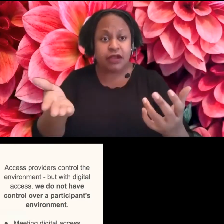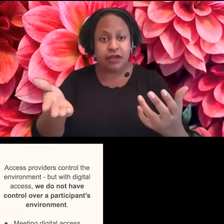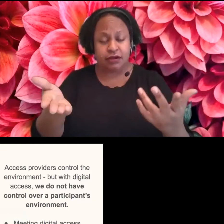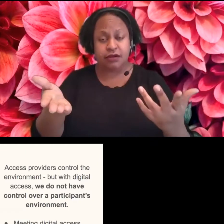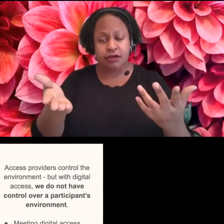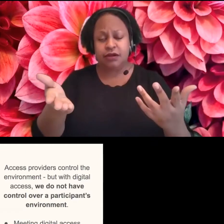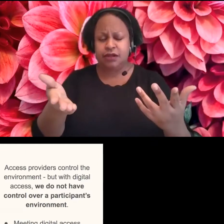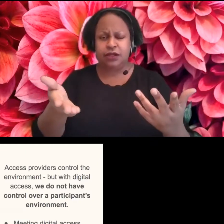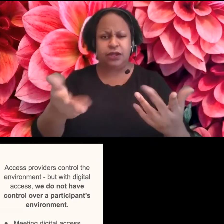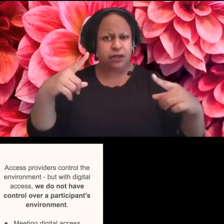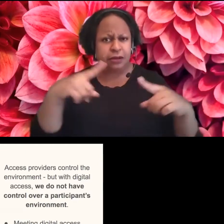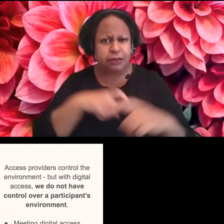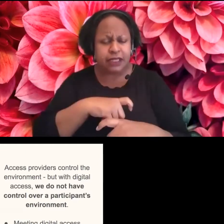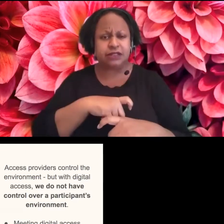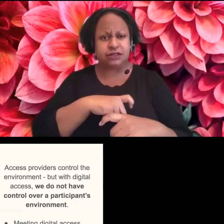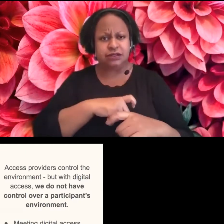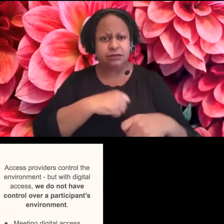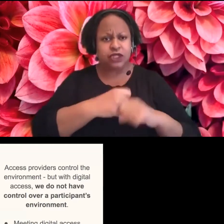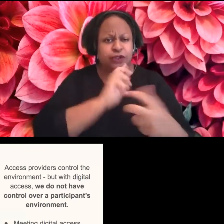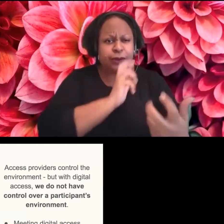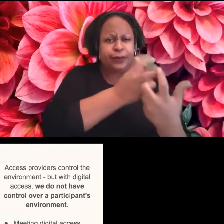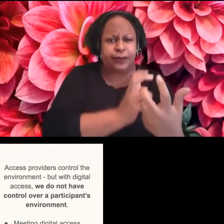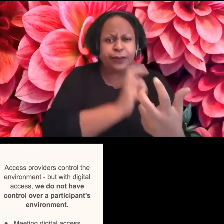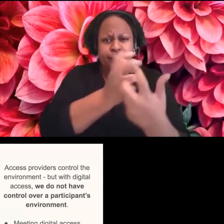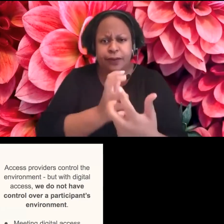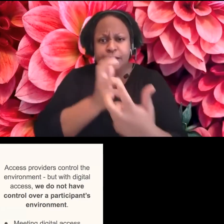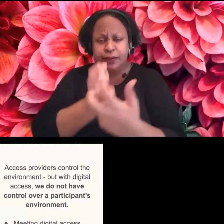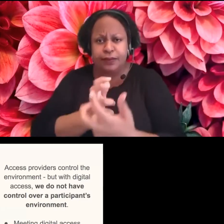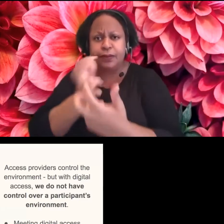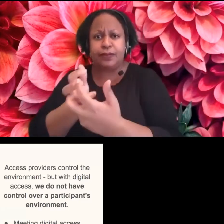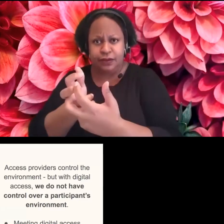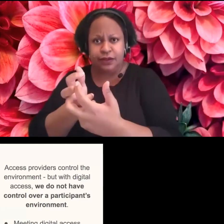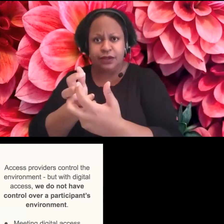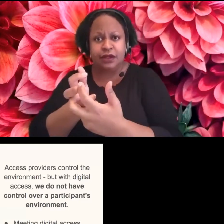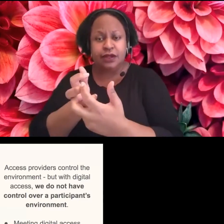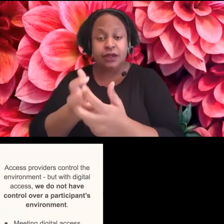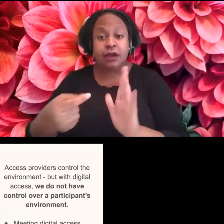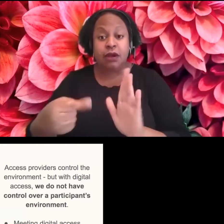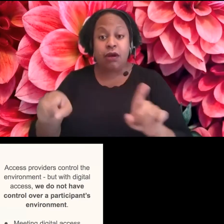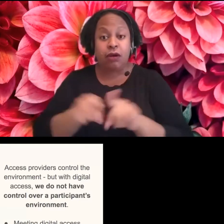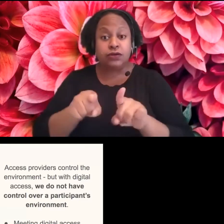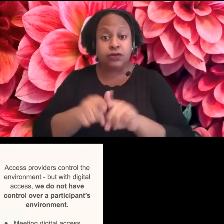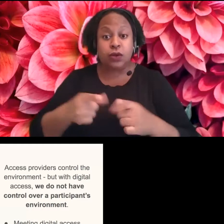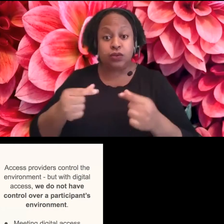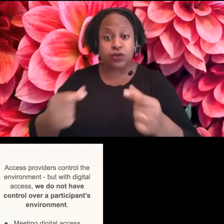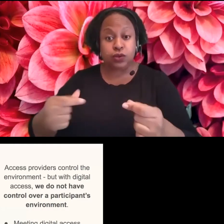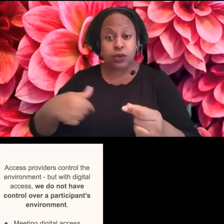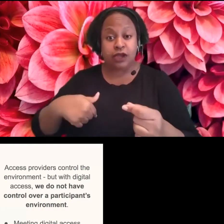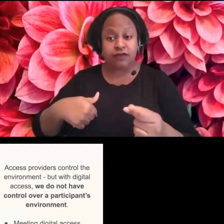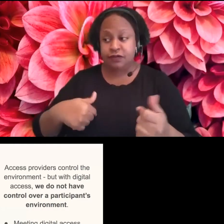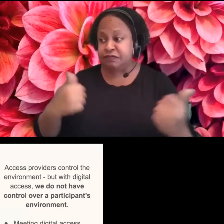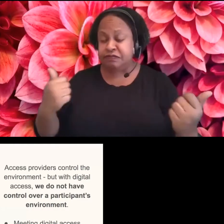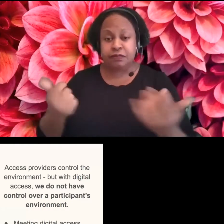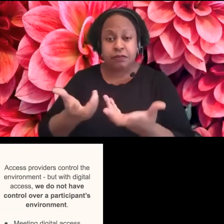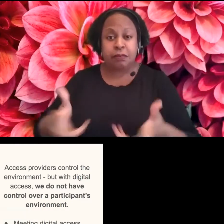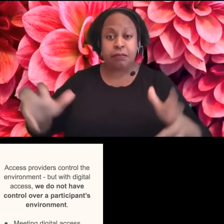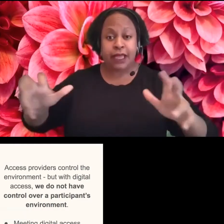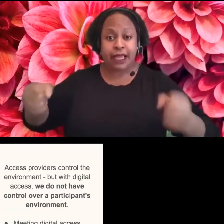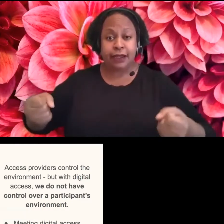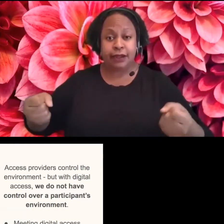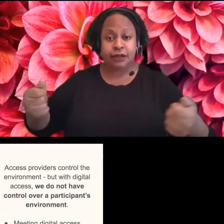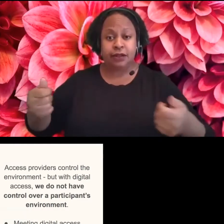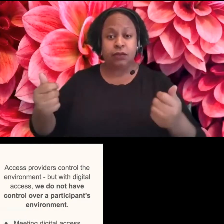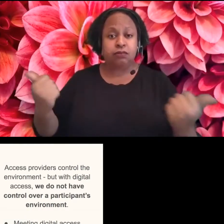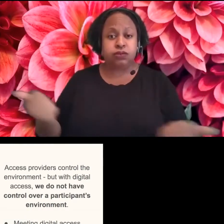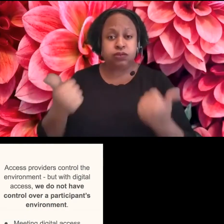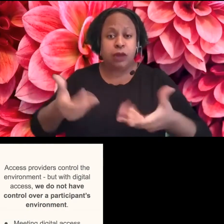fail safes and also constant giant bags full of pillows. So people could lay on the floor and sit on the floor if they needed to, if